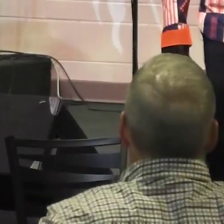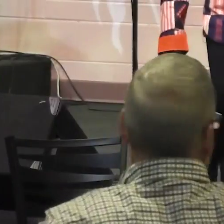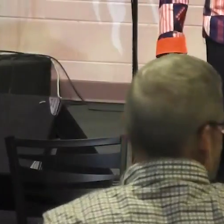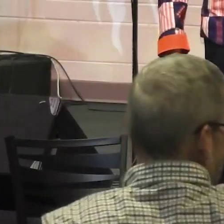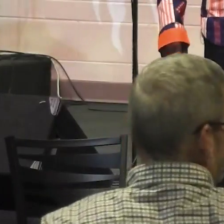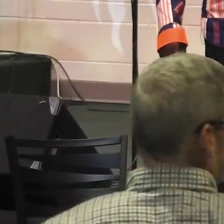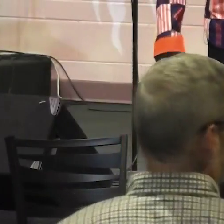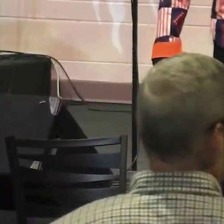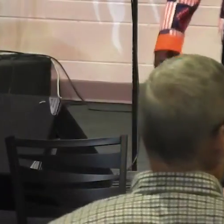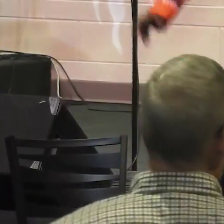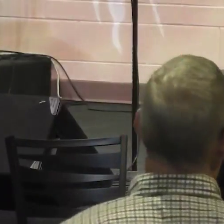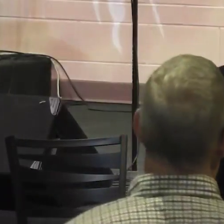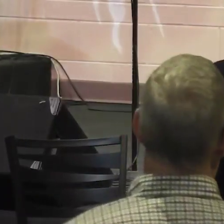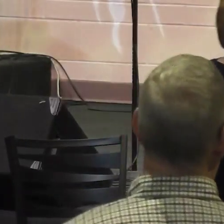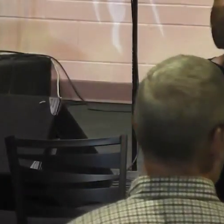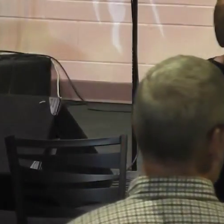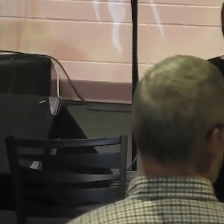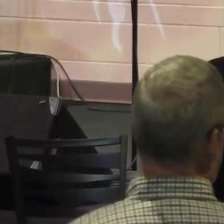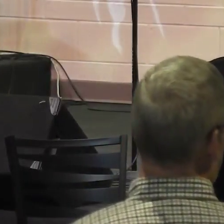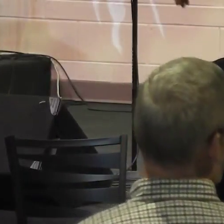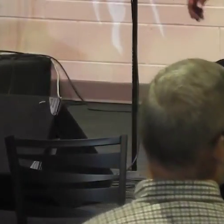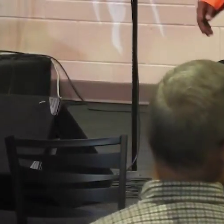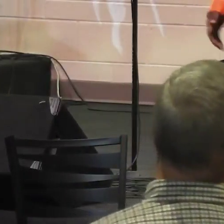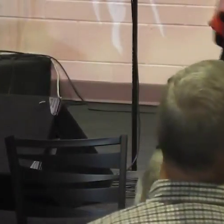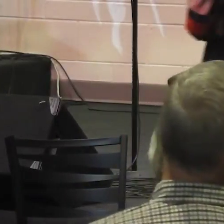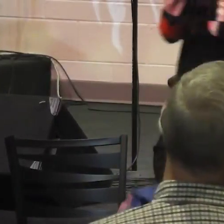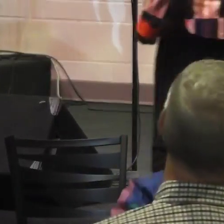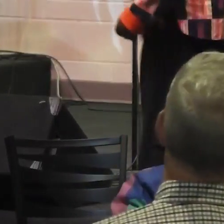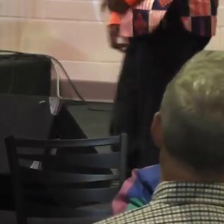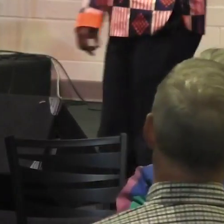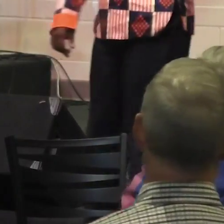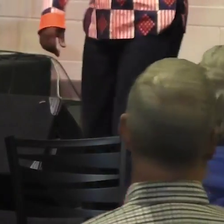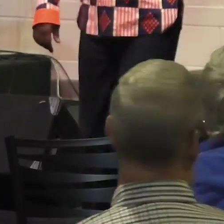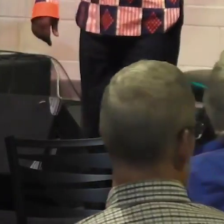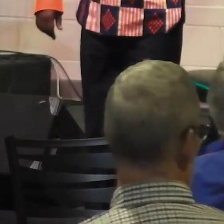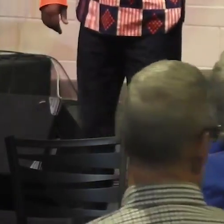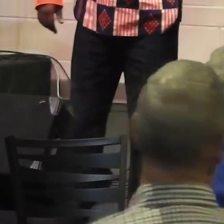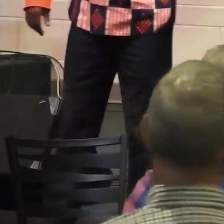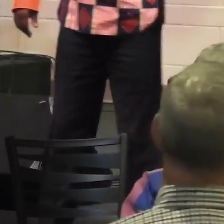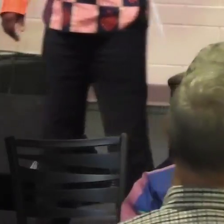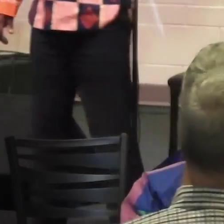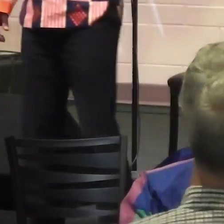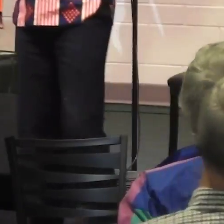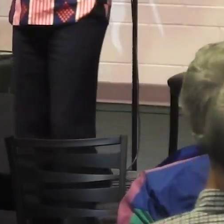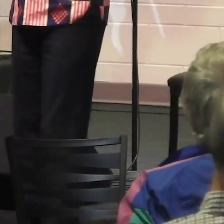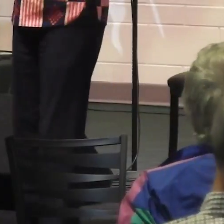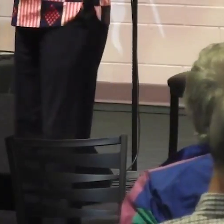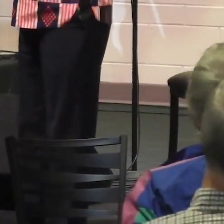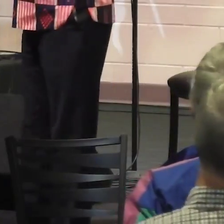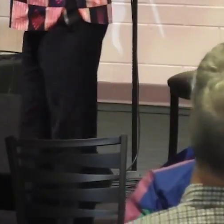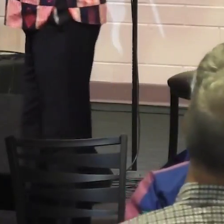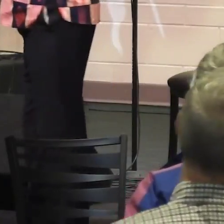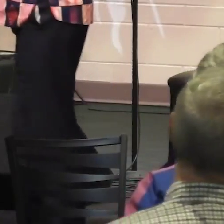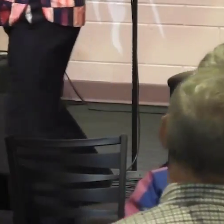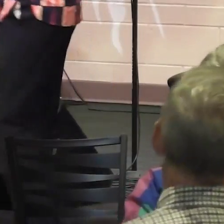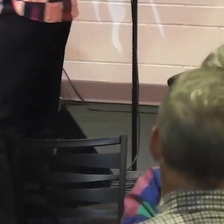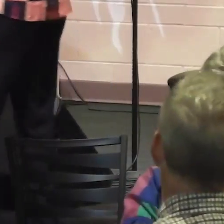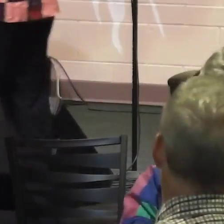know, Catherine, were you there when we did this song in Minneapolis? Okay. So then you can teach us as well. Okay.